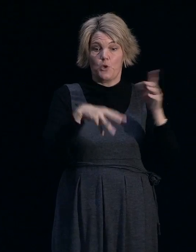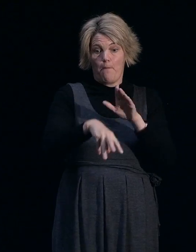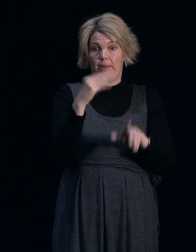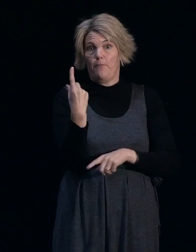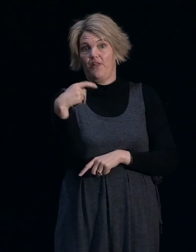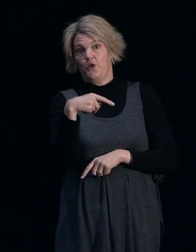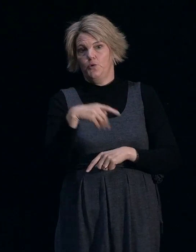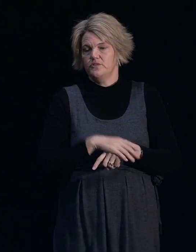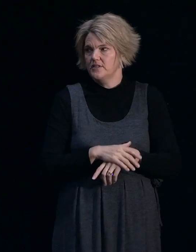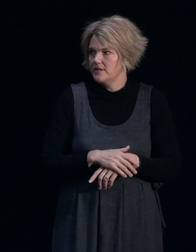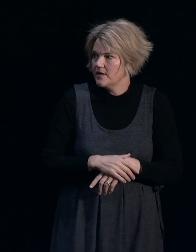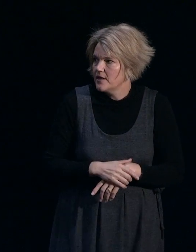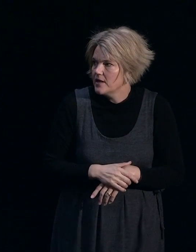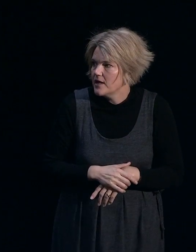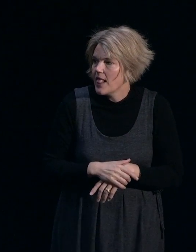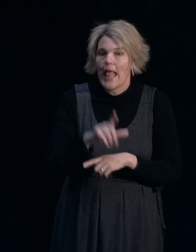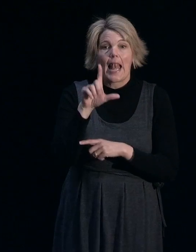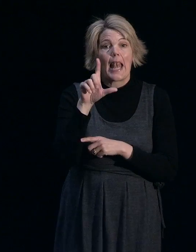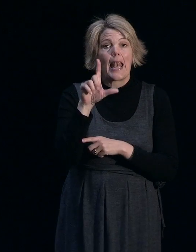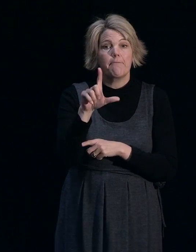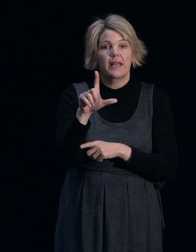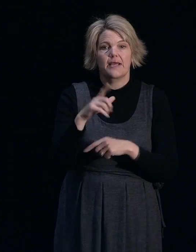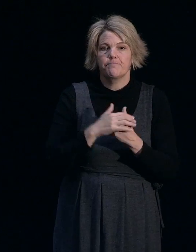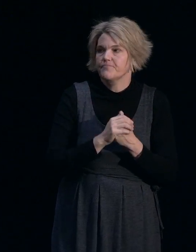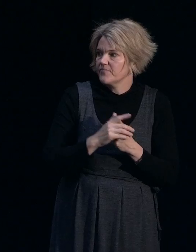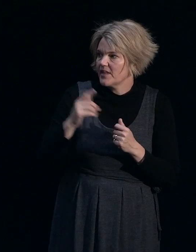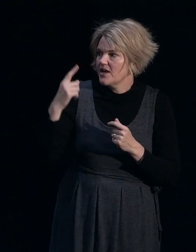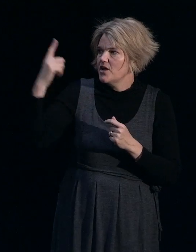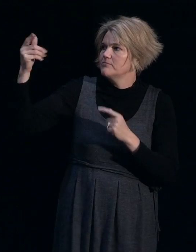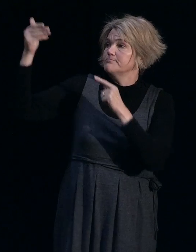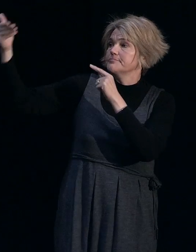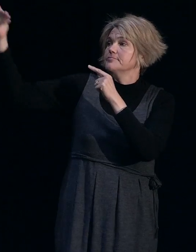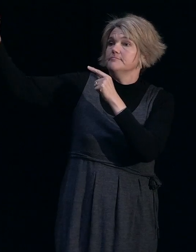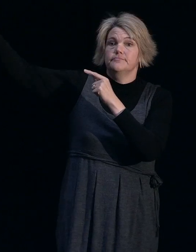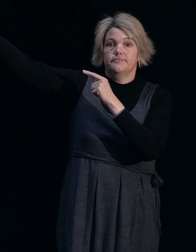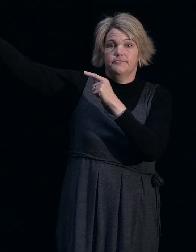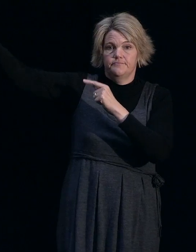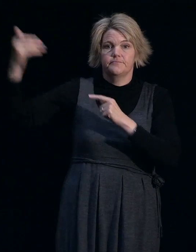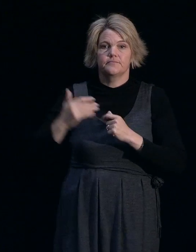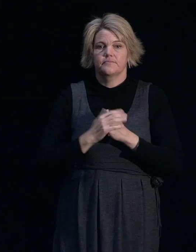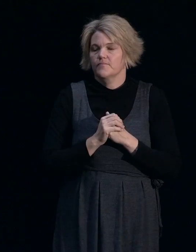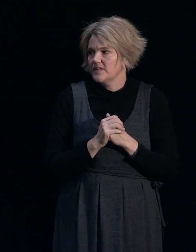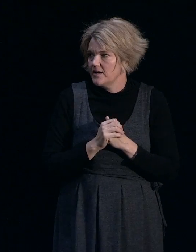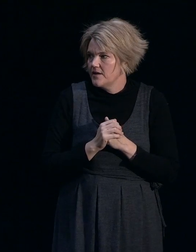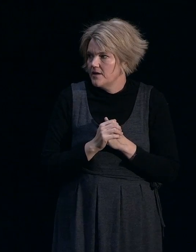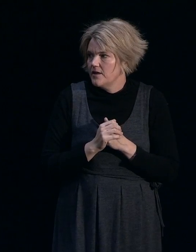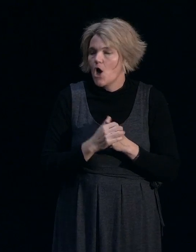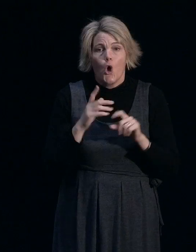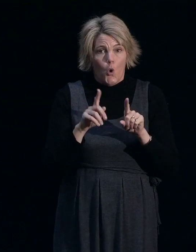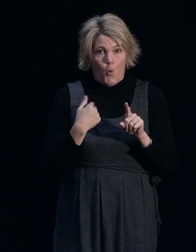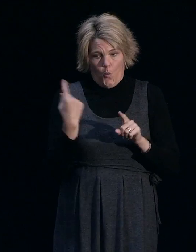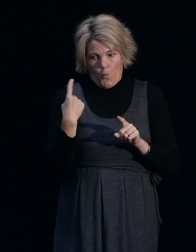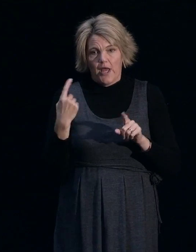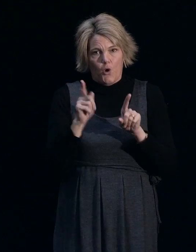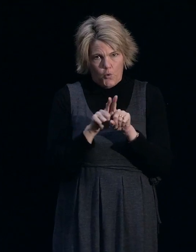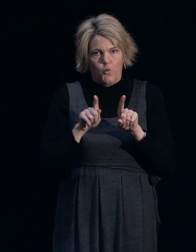Yeah, hi. Lumine's here. We've got a team of our case managers just down this corridor here. We're also in the process of